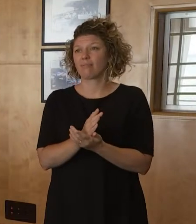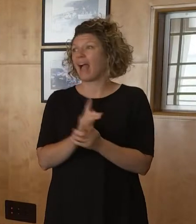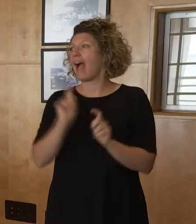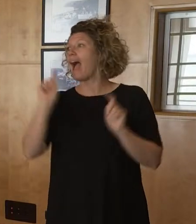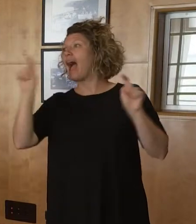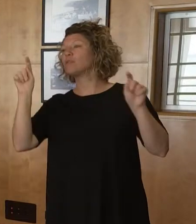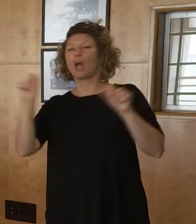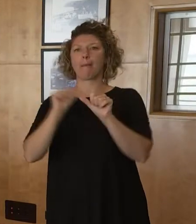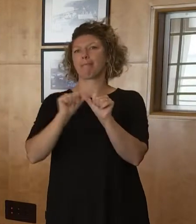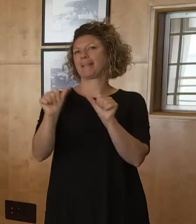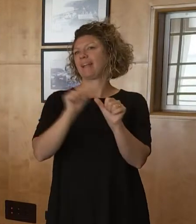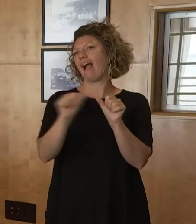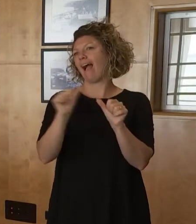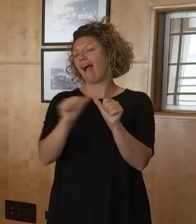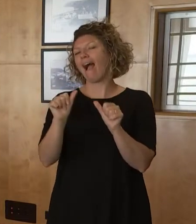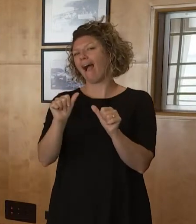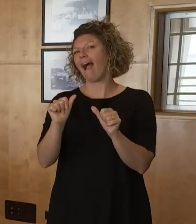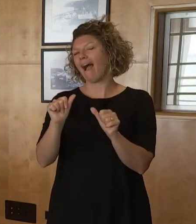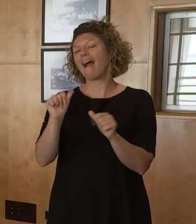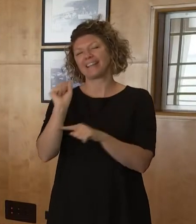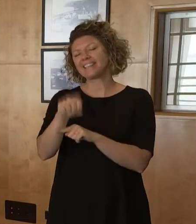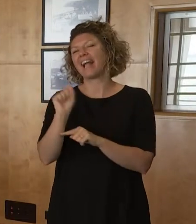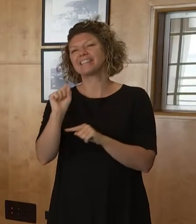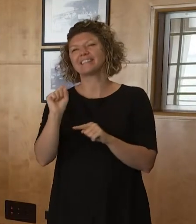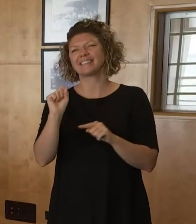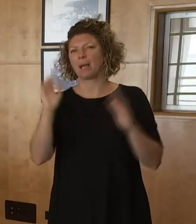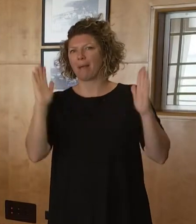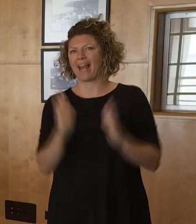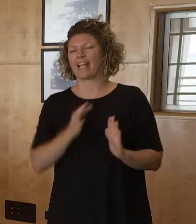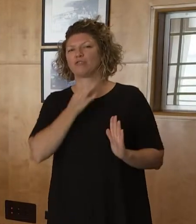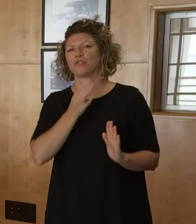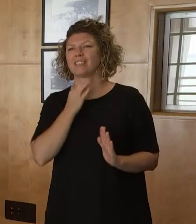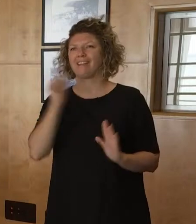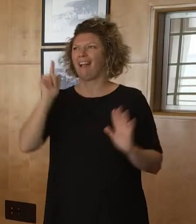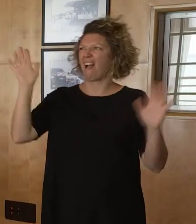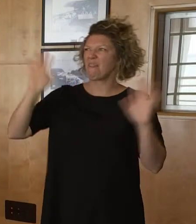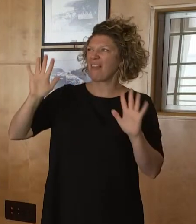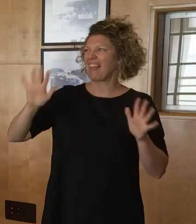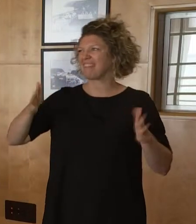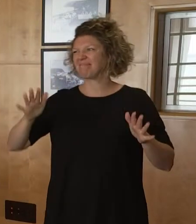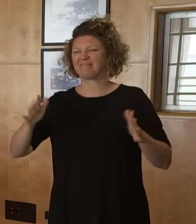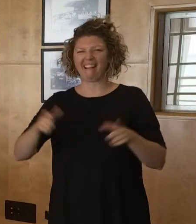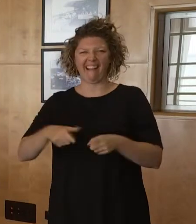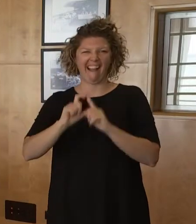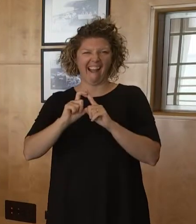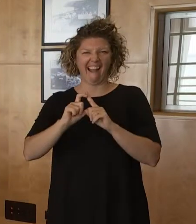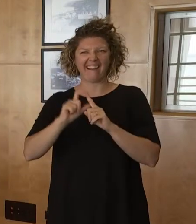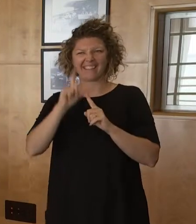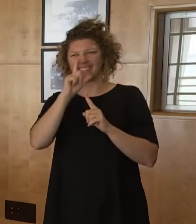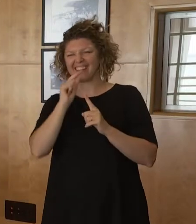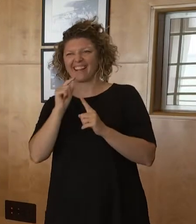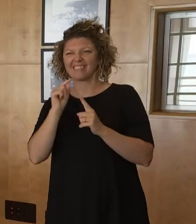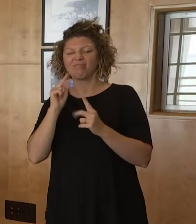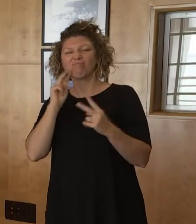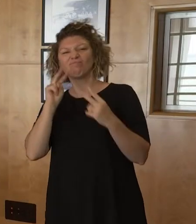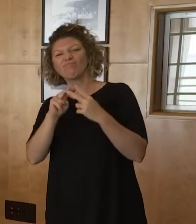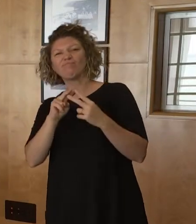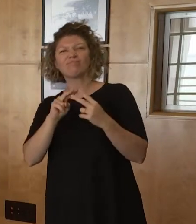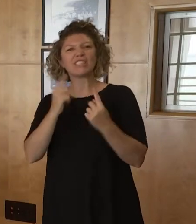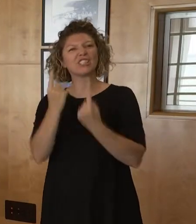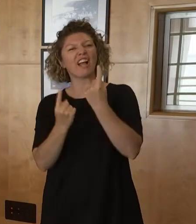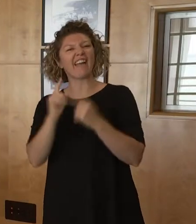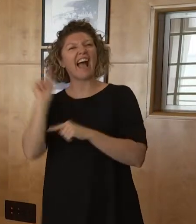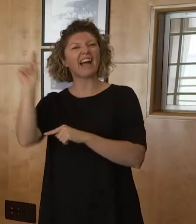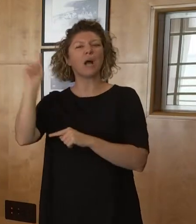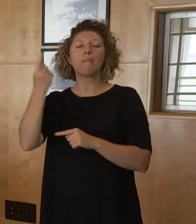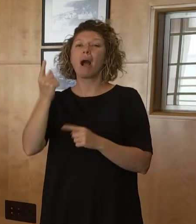moment is not making that easy in certain parts of the territory, but you can still catch COVID outside.